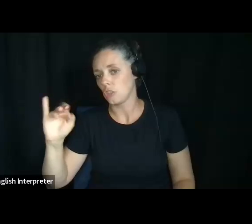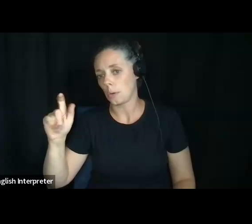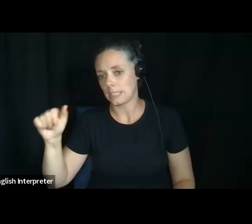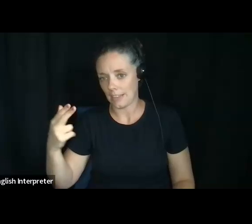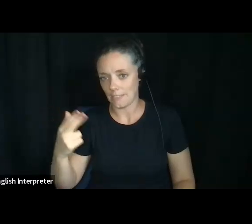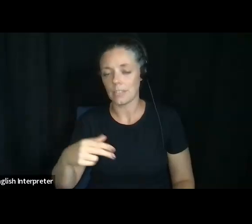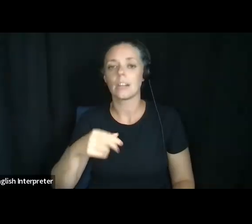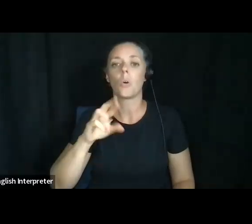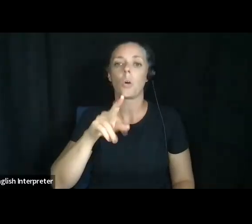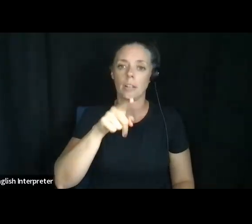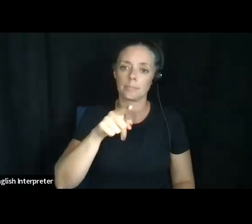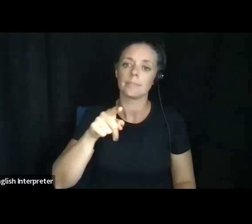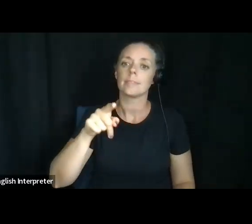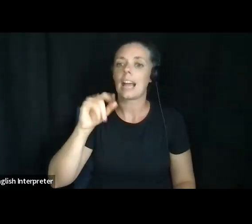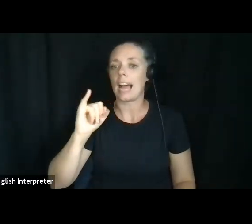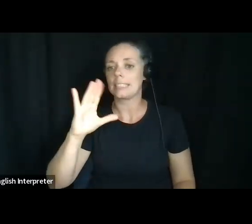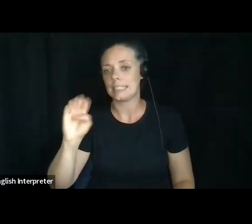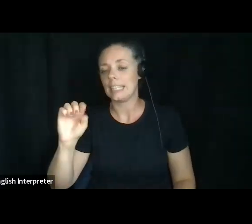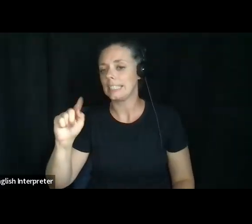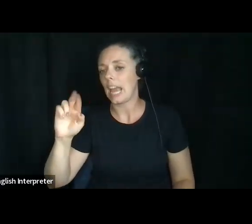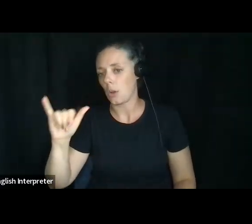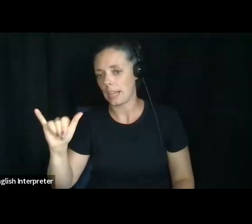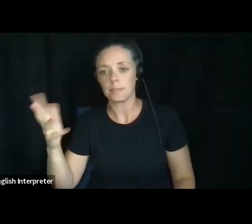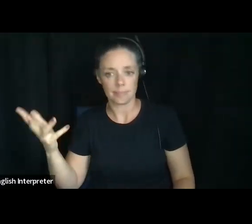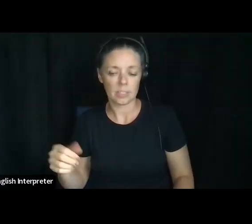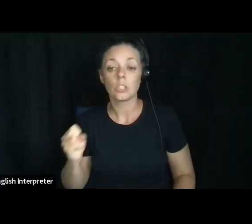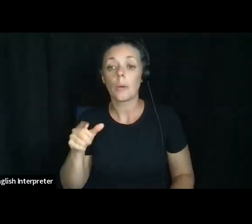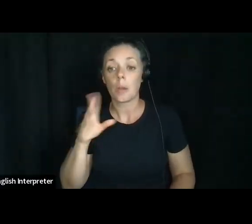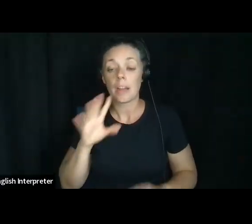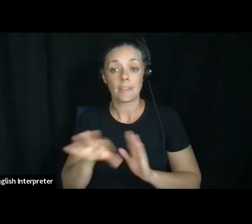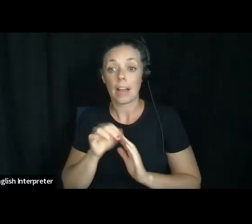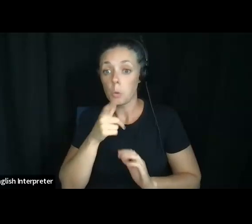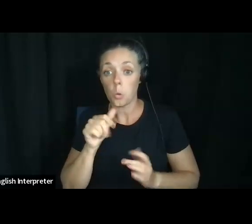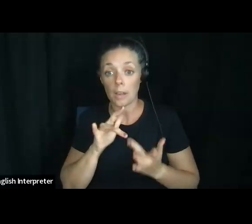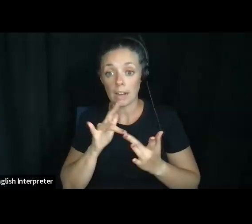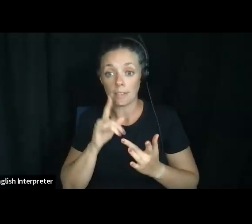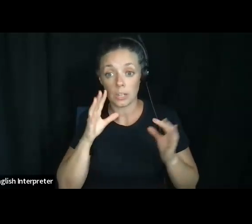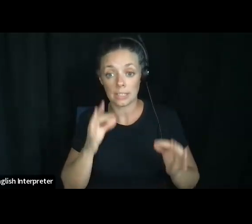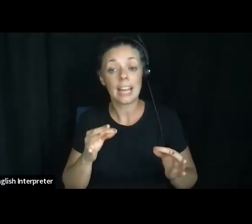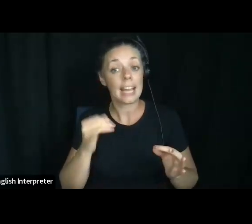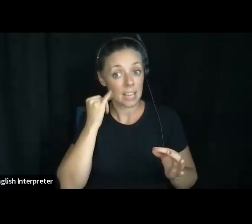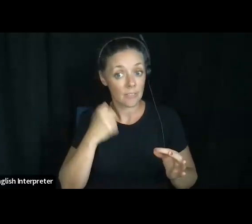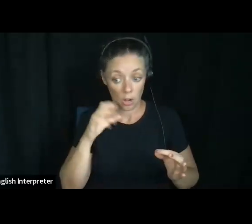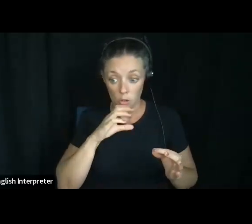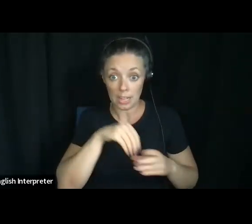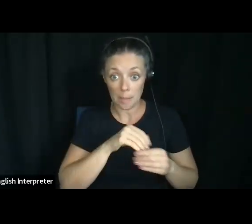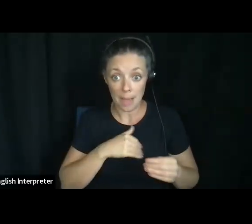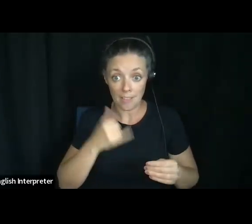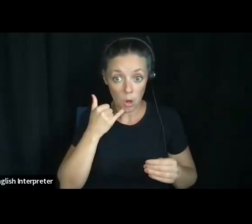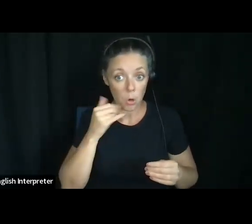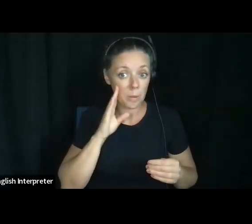So, um, one way that they find, um, who to make decisions, like I'm unconscious, they'll look in my phone and look for I C E.